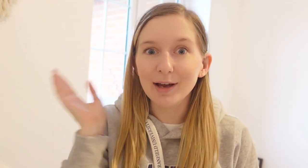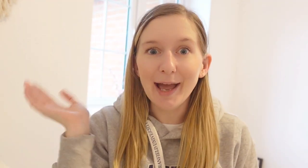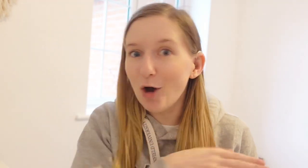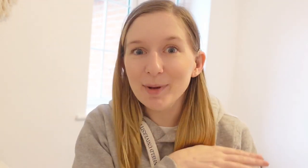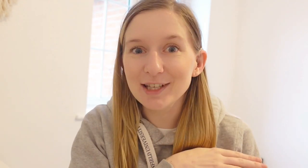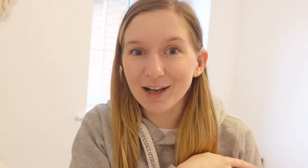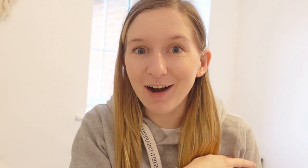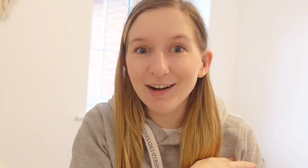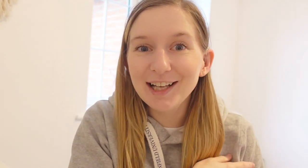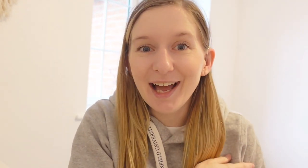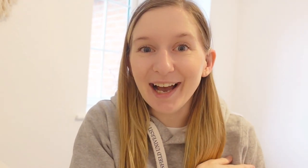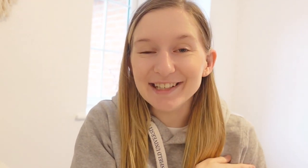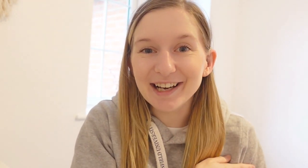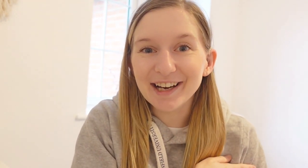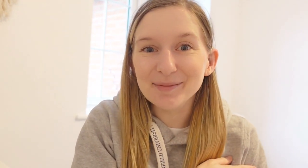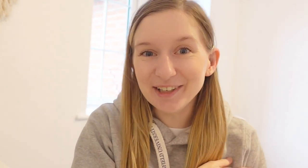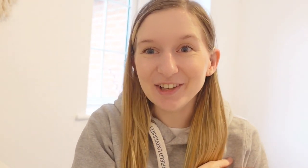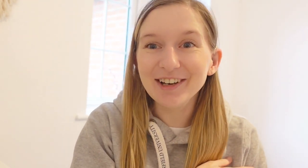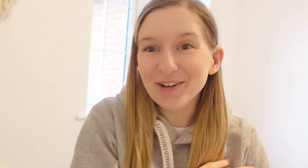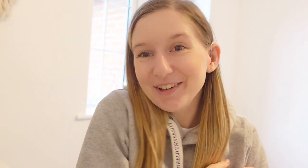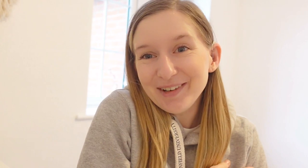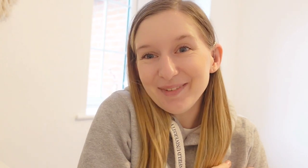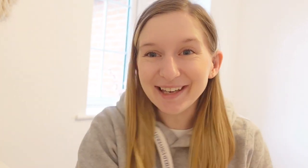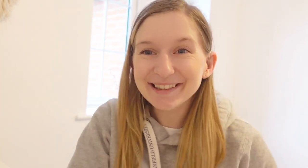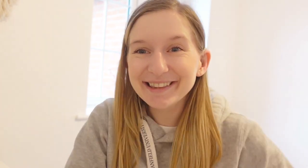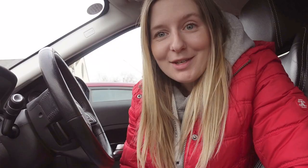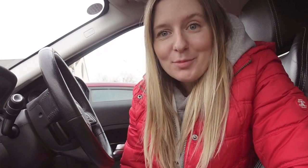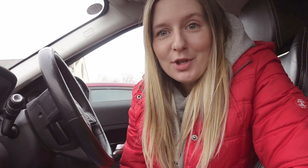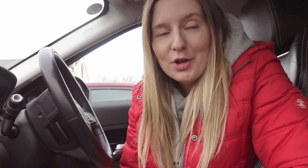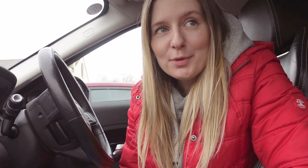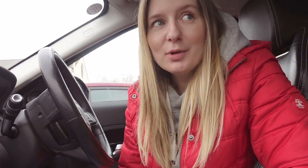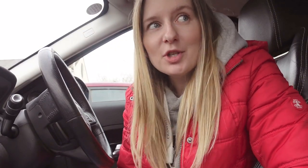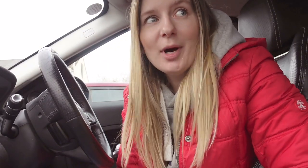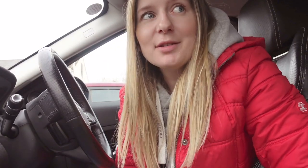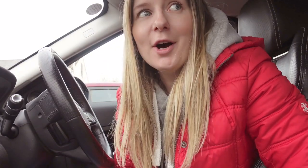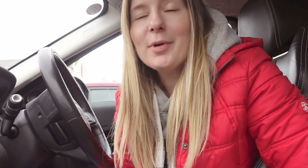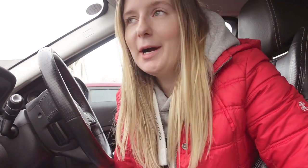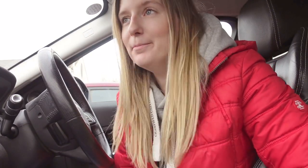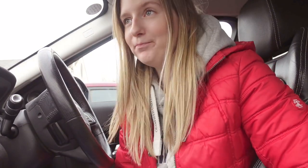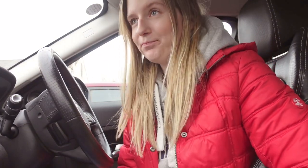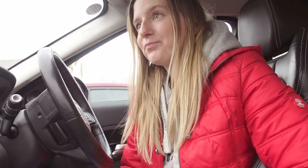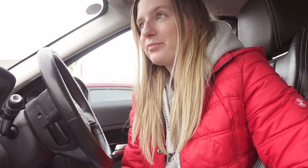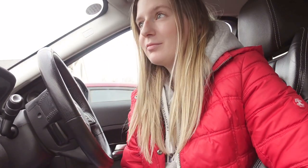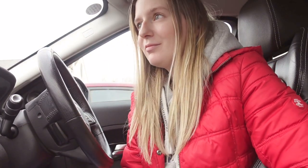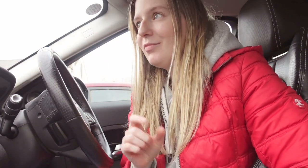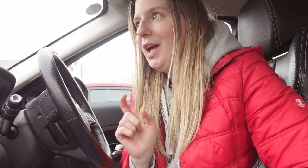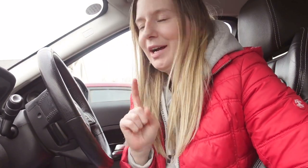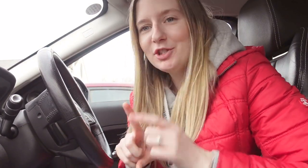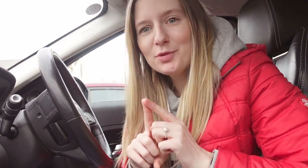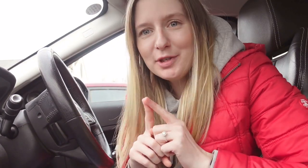hop into the car and bring you along with me so I'm just at the hospital I've just parked up I actually just wanted